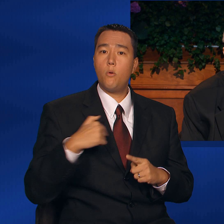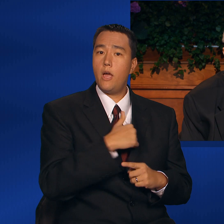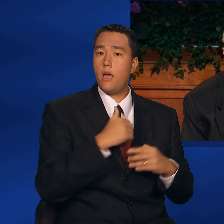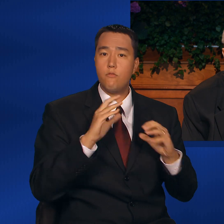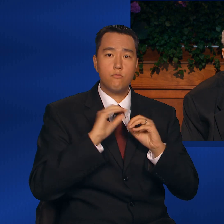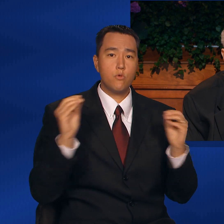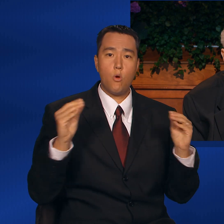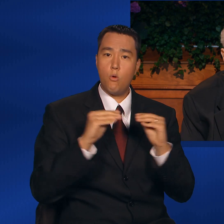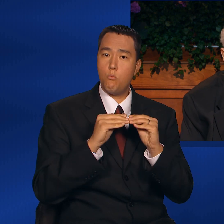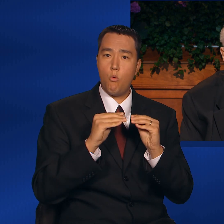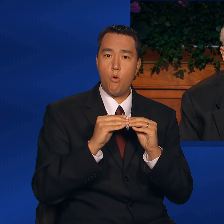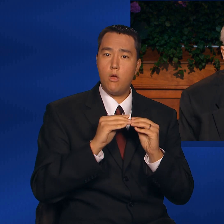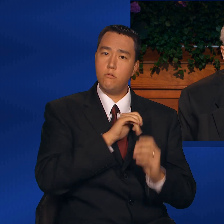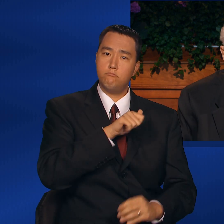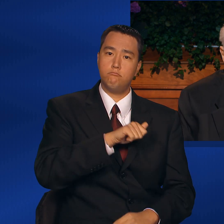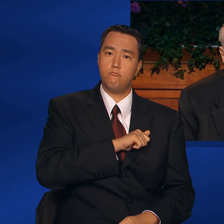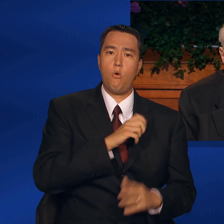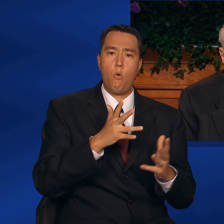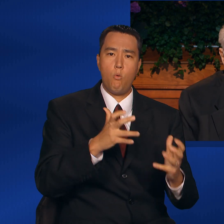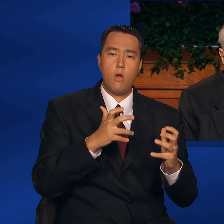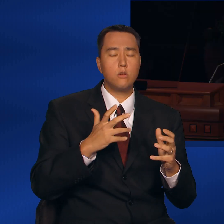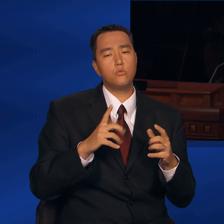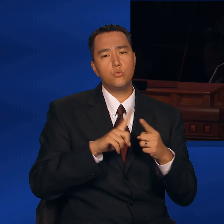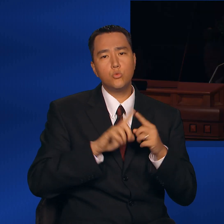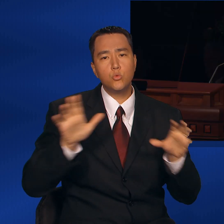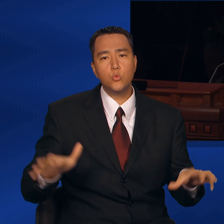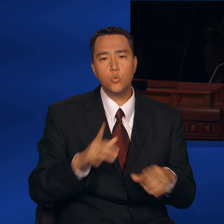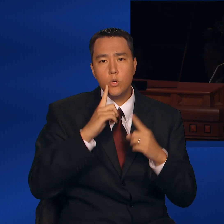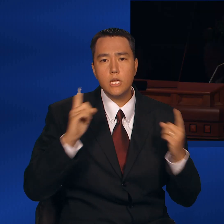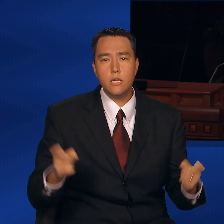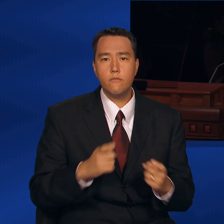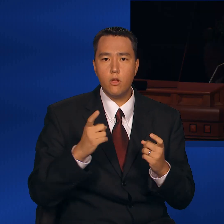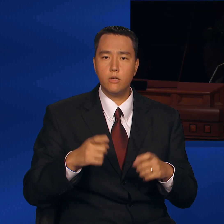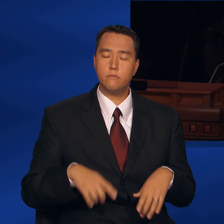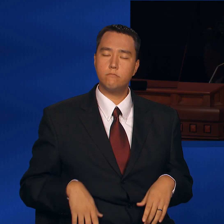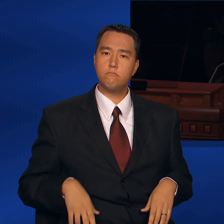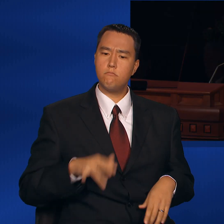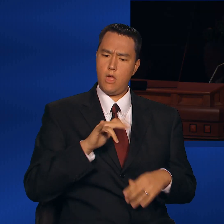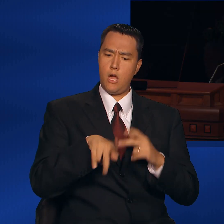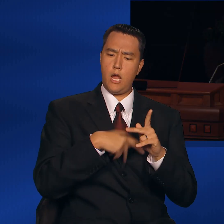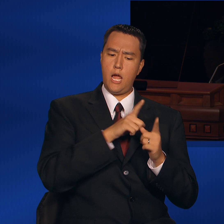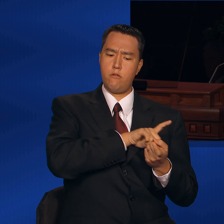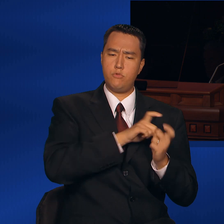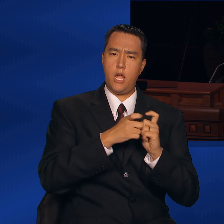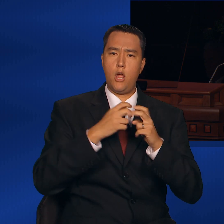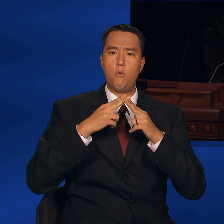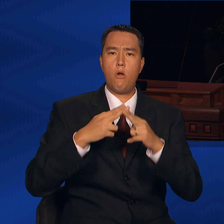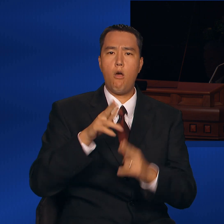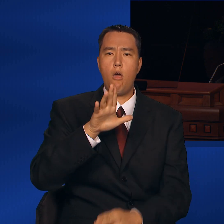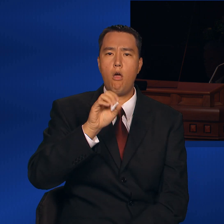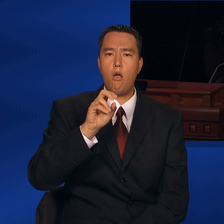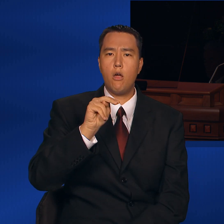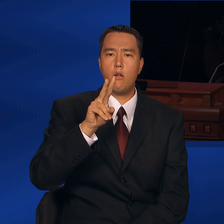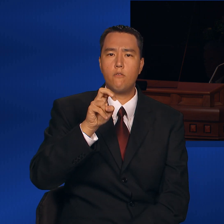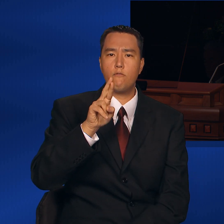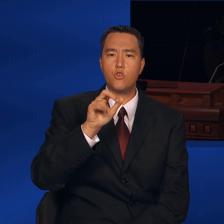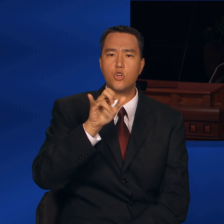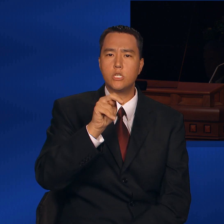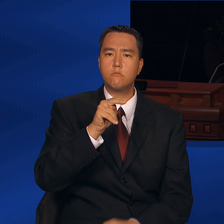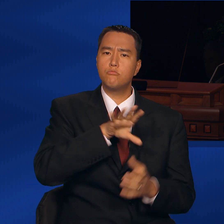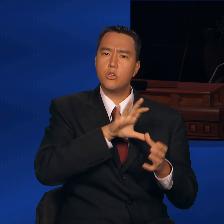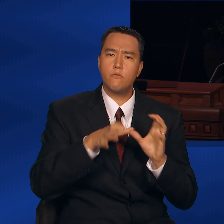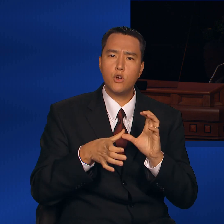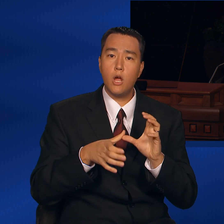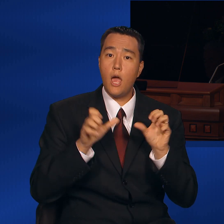more disposition to do evil. So, this change, called conversion, is possibly